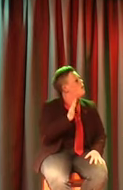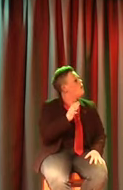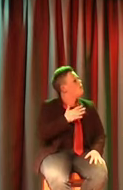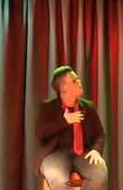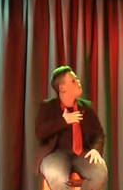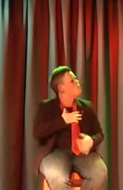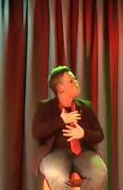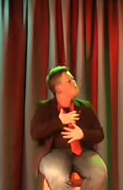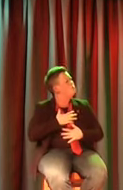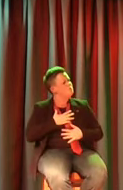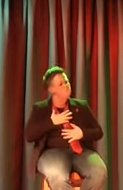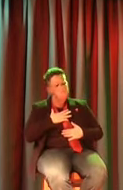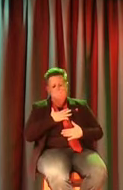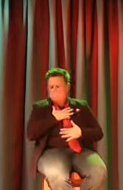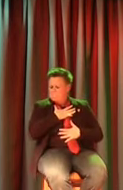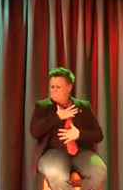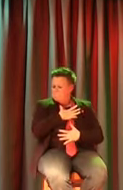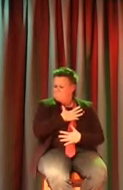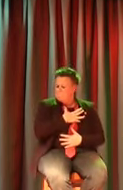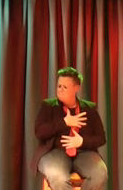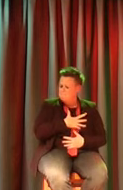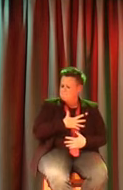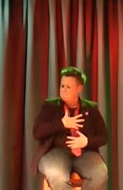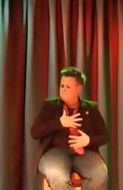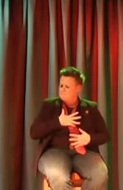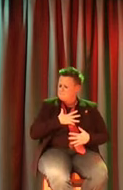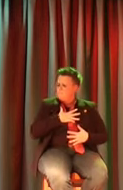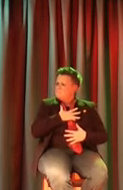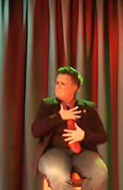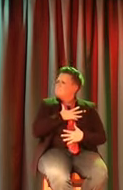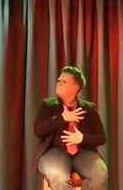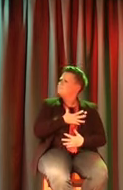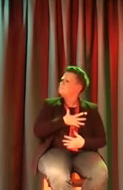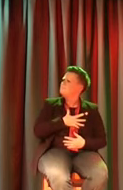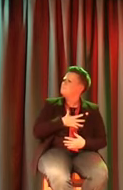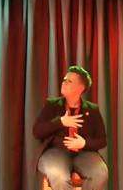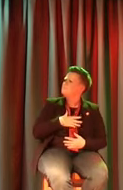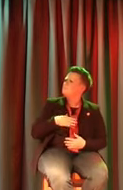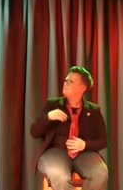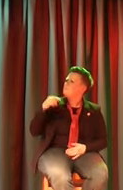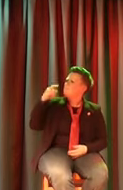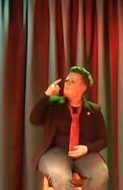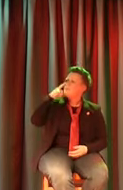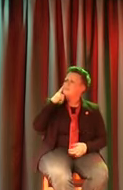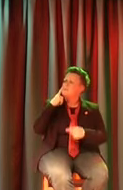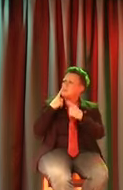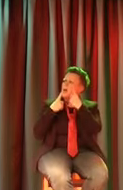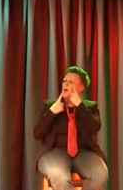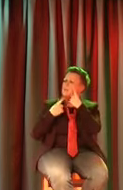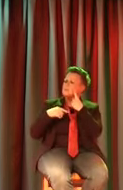I started to cry, I started